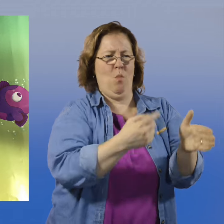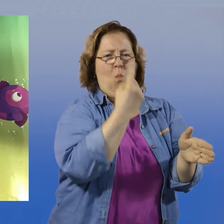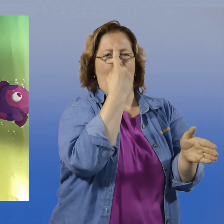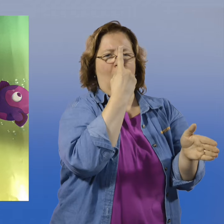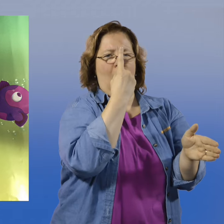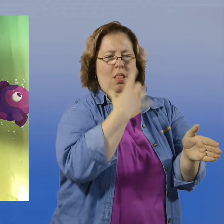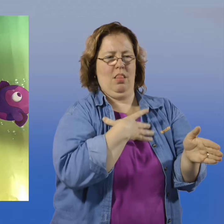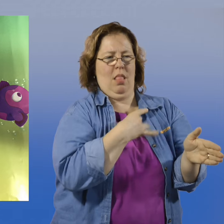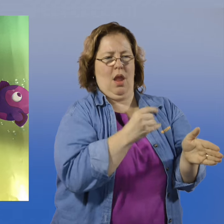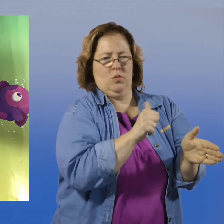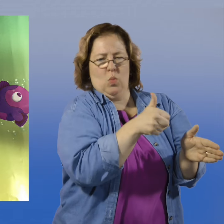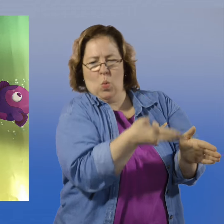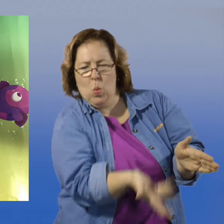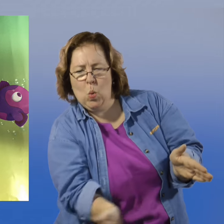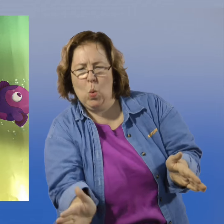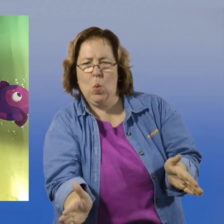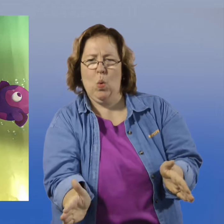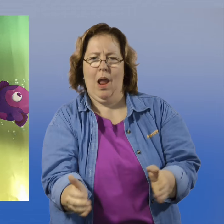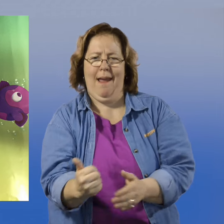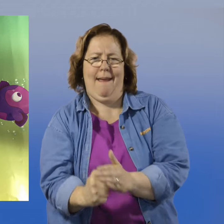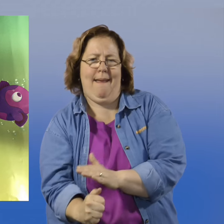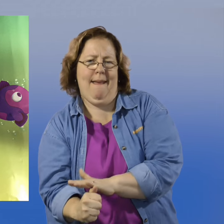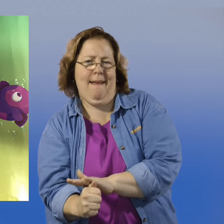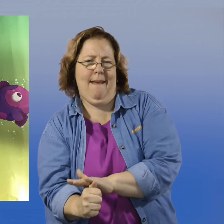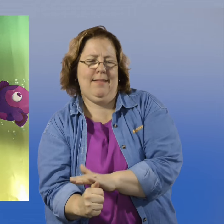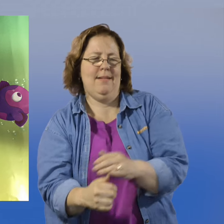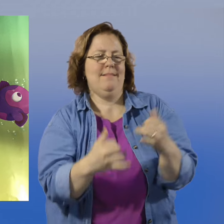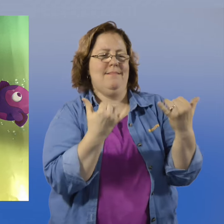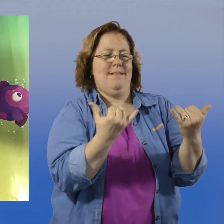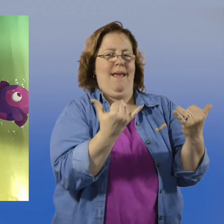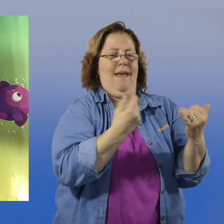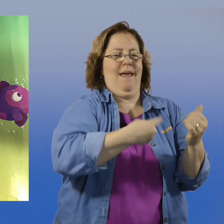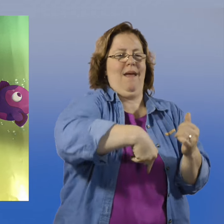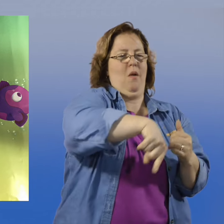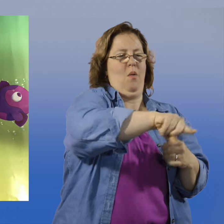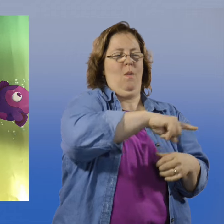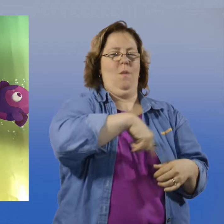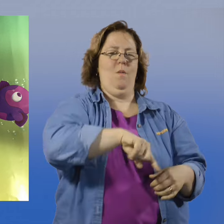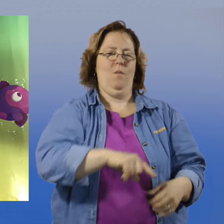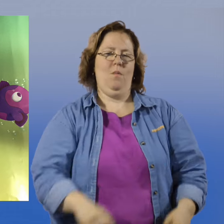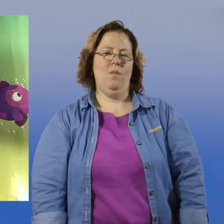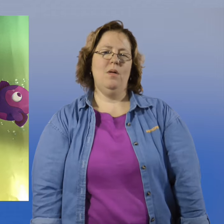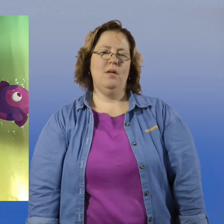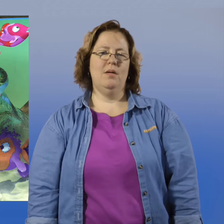One likes to hide and now there are